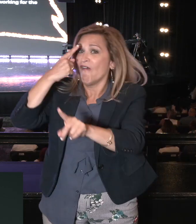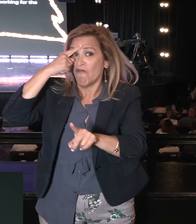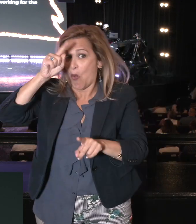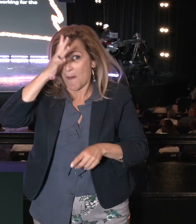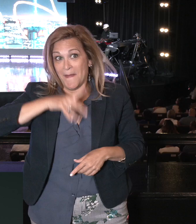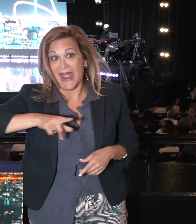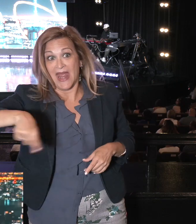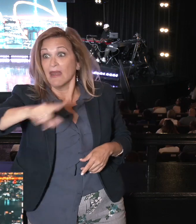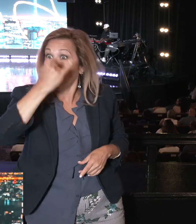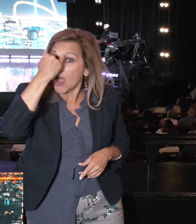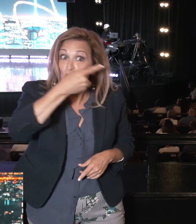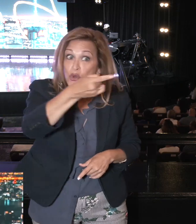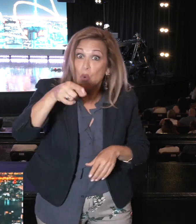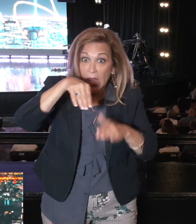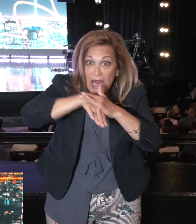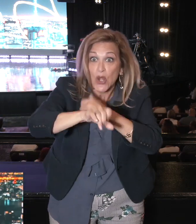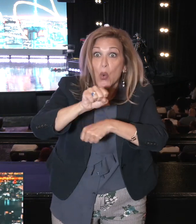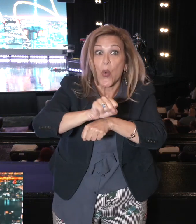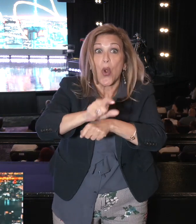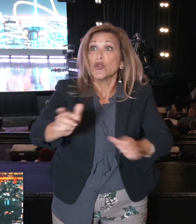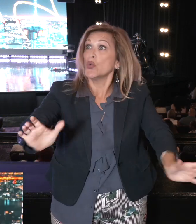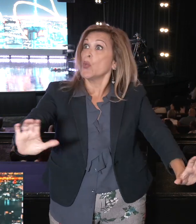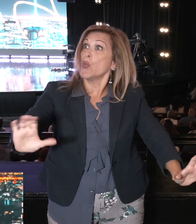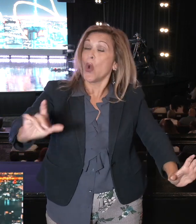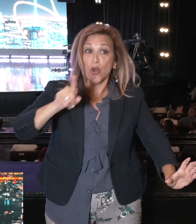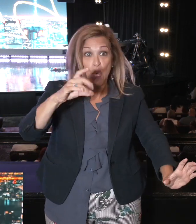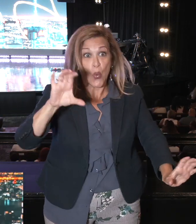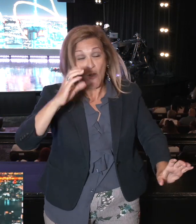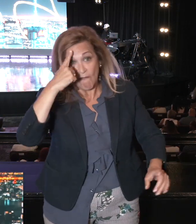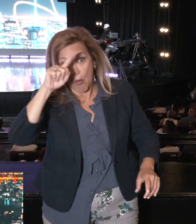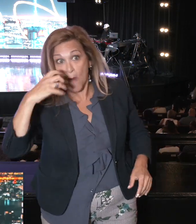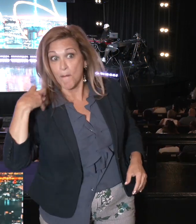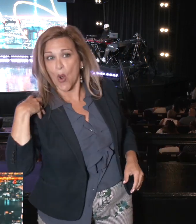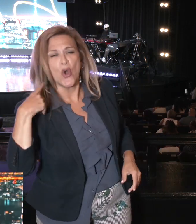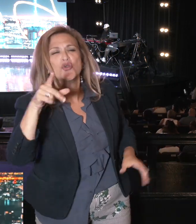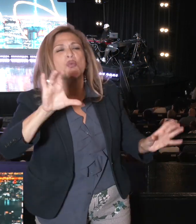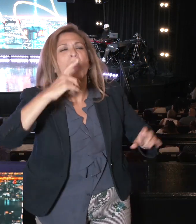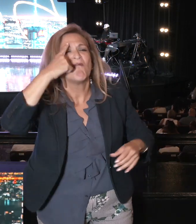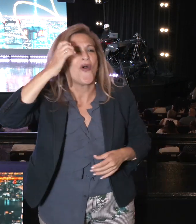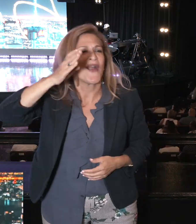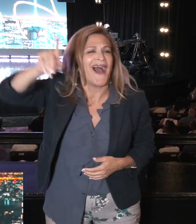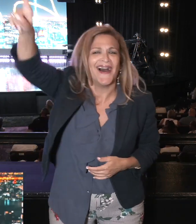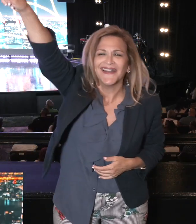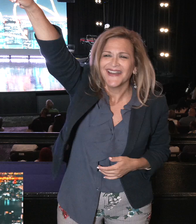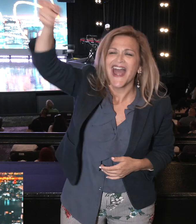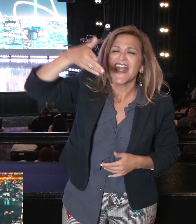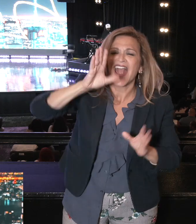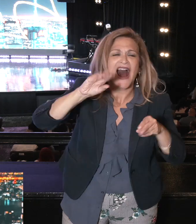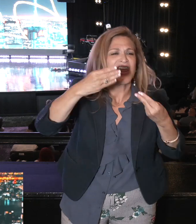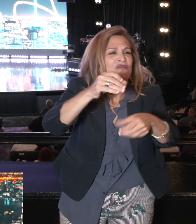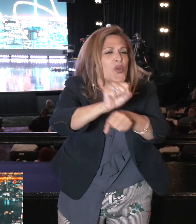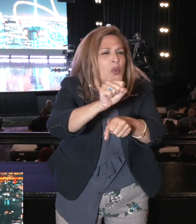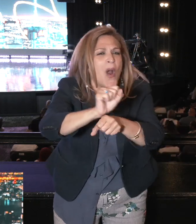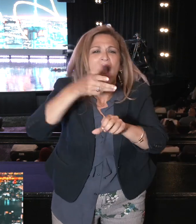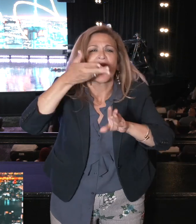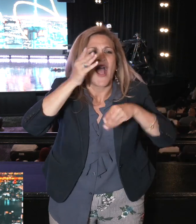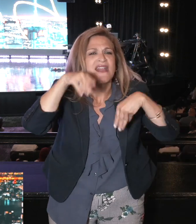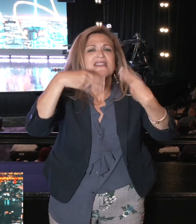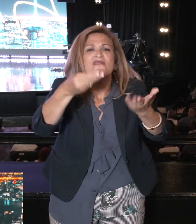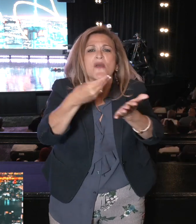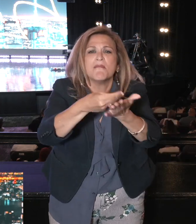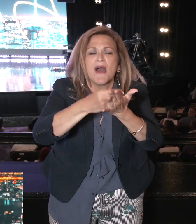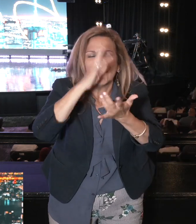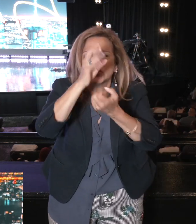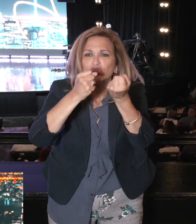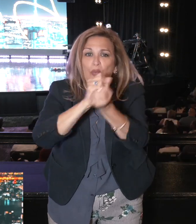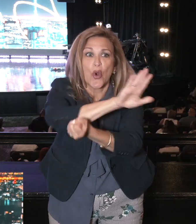you work at the job. You're not working for that employer with all due respect. You're working for God. God provided a job for you. He brought and given you resources to support your family.